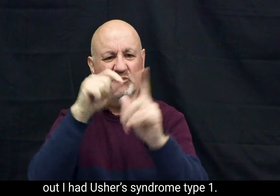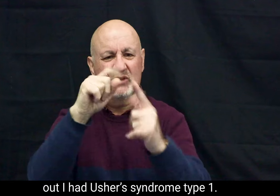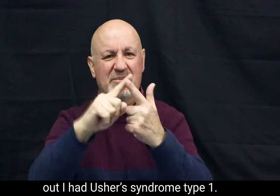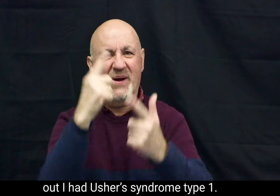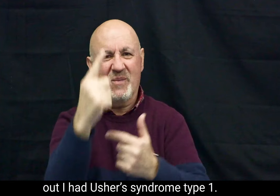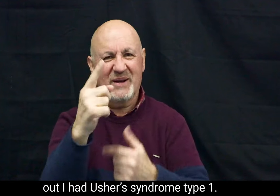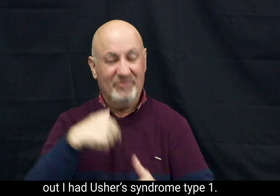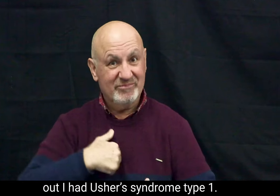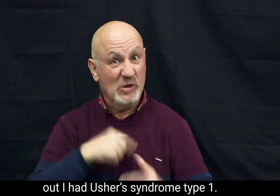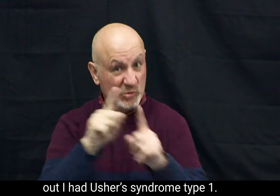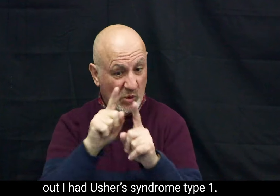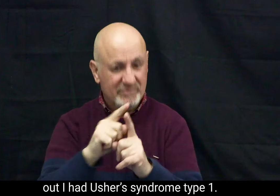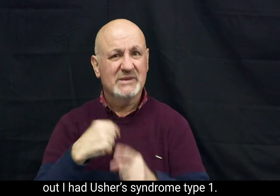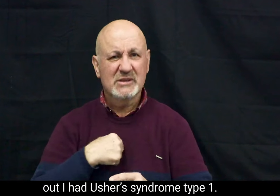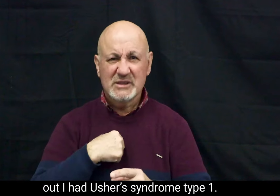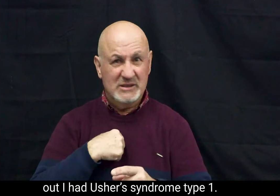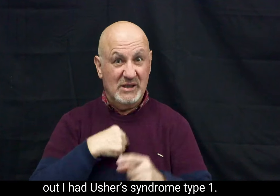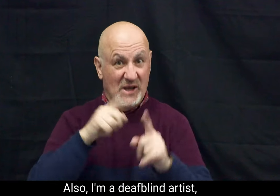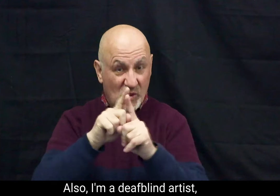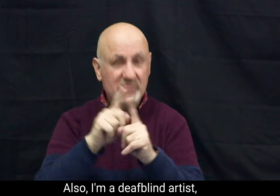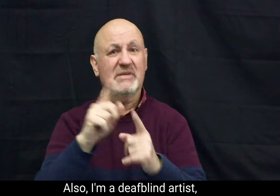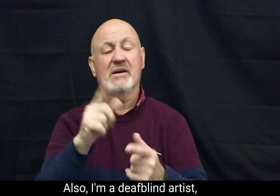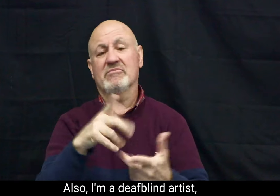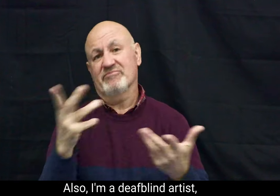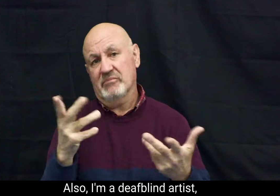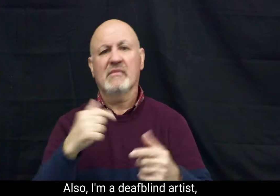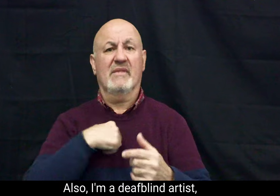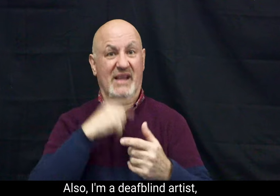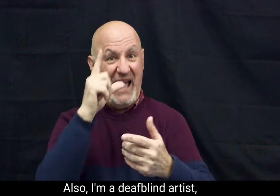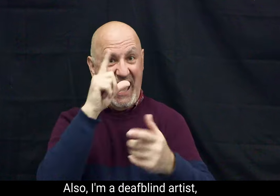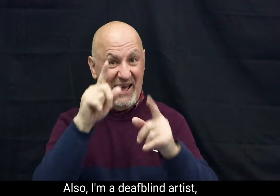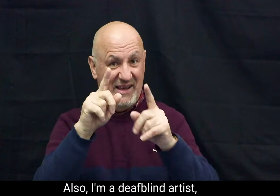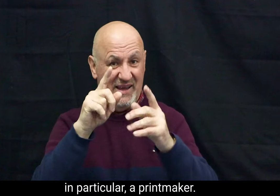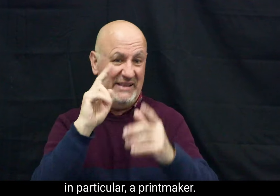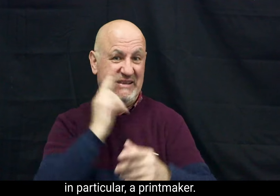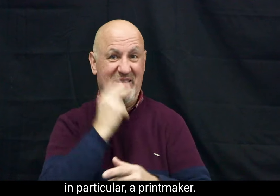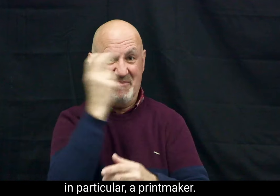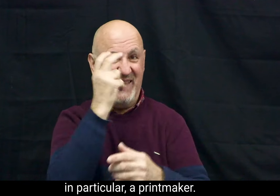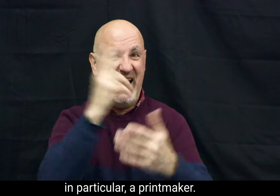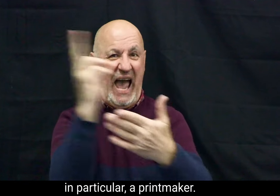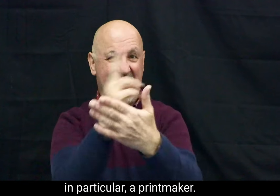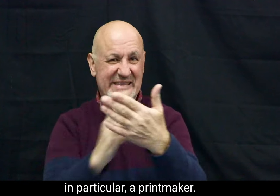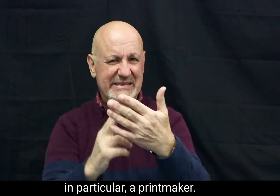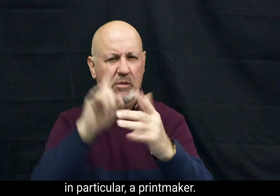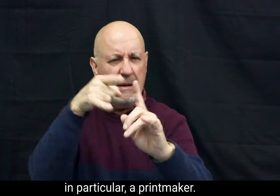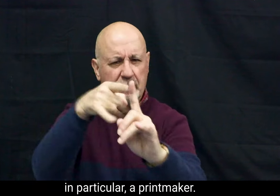Syndrome Type 1. Also, I'm a deafblind artist, in particular, a printmaker.